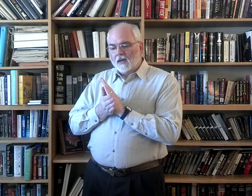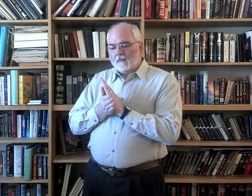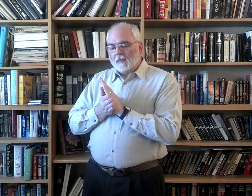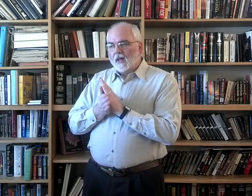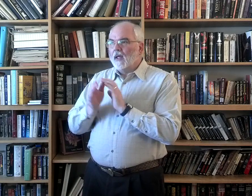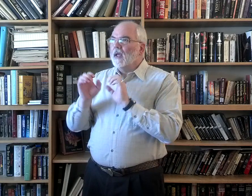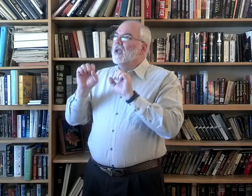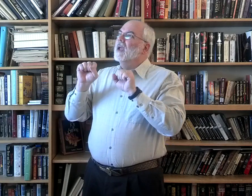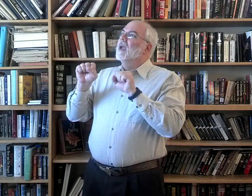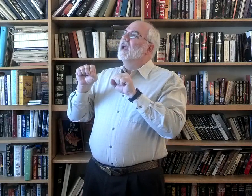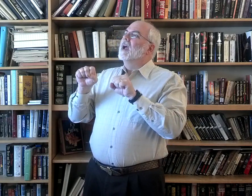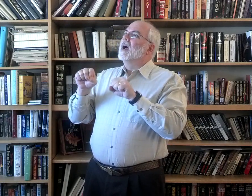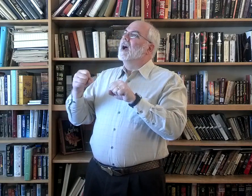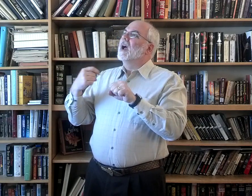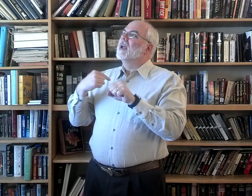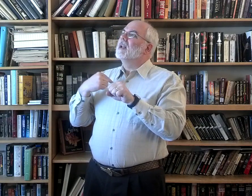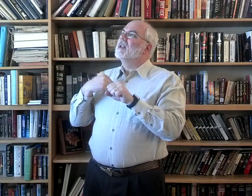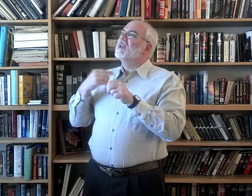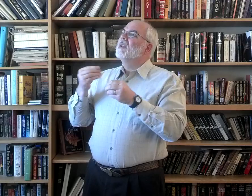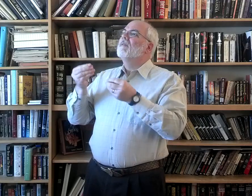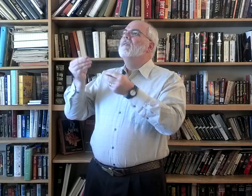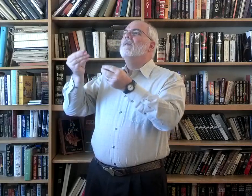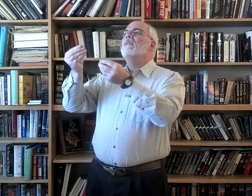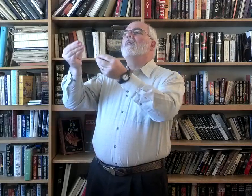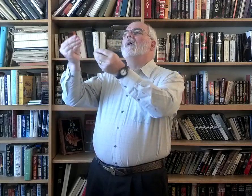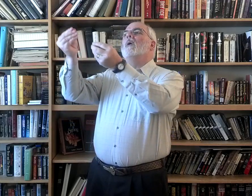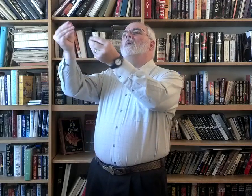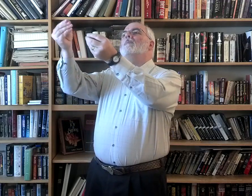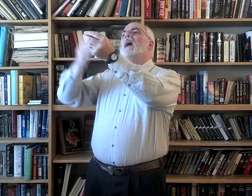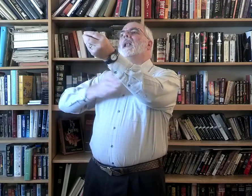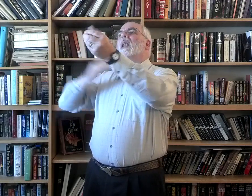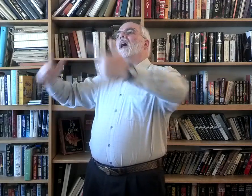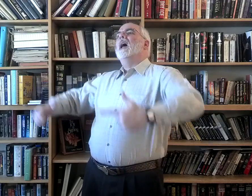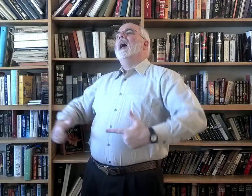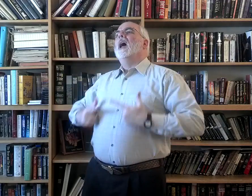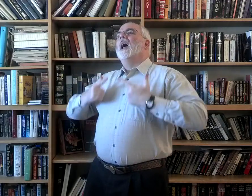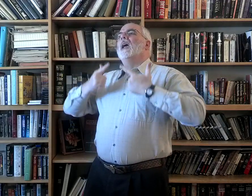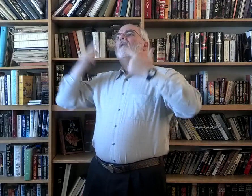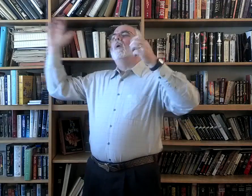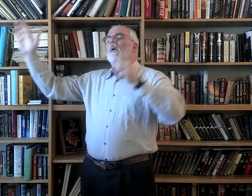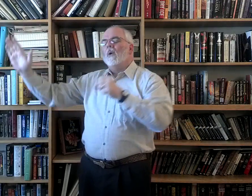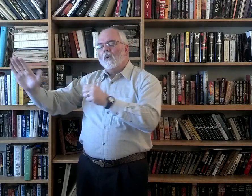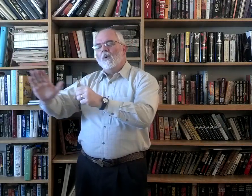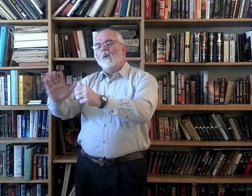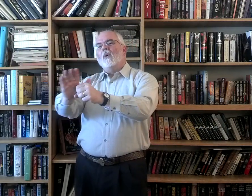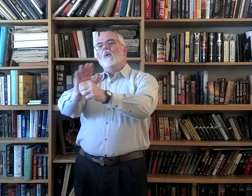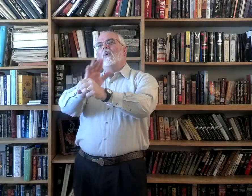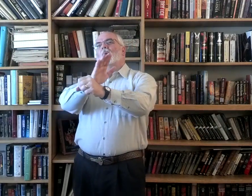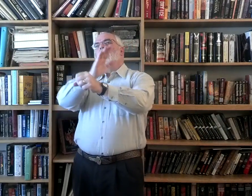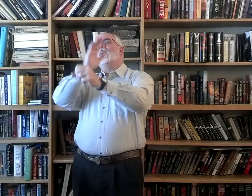May I devote my life holy